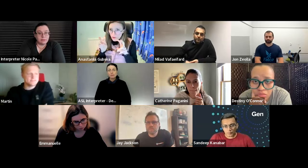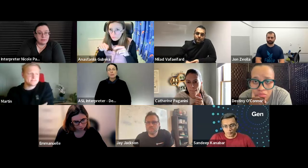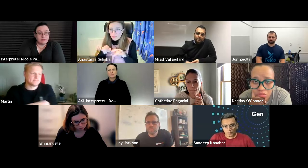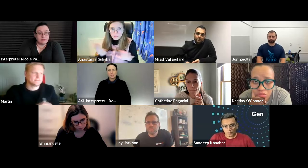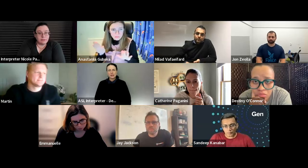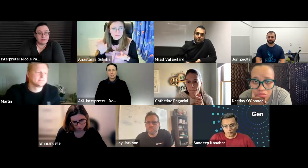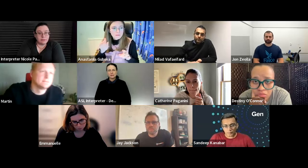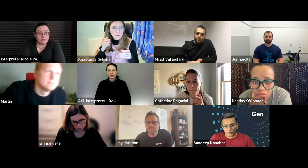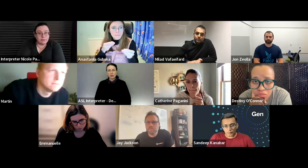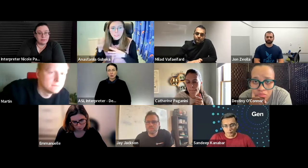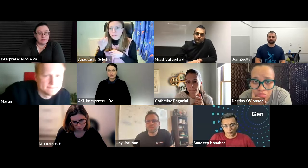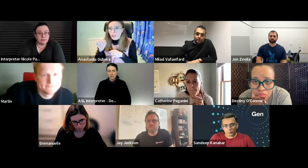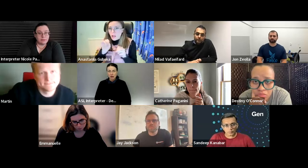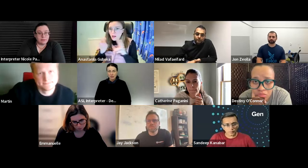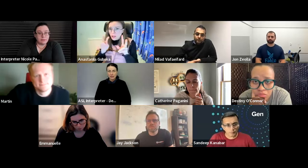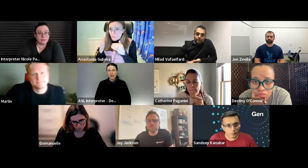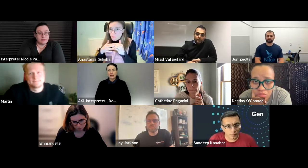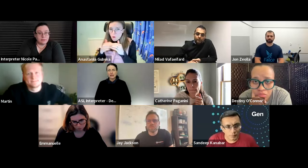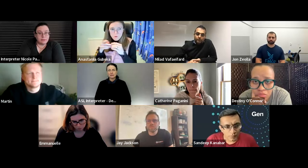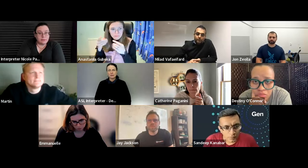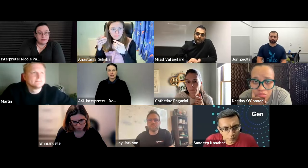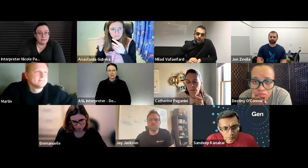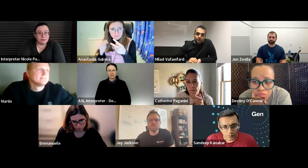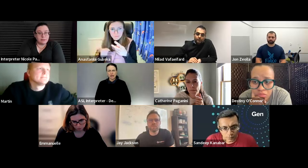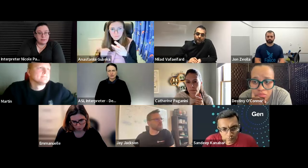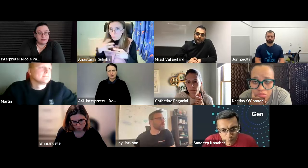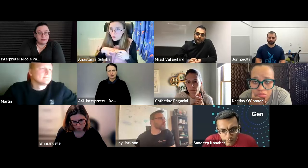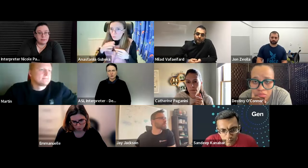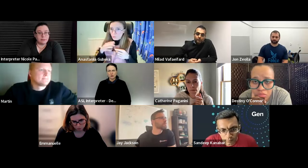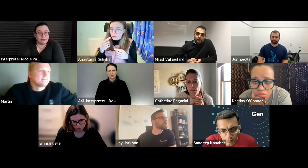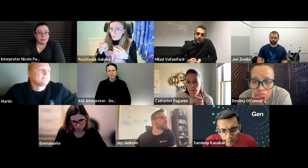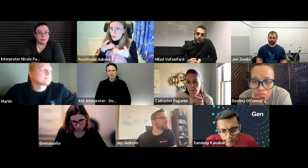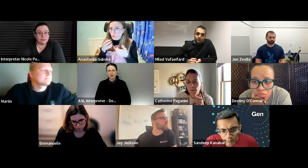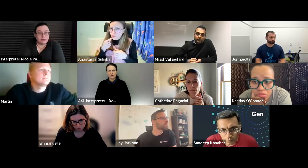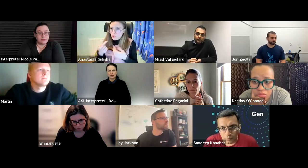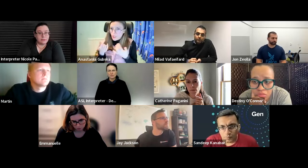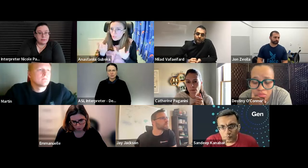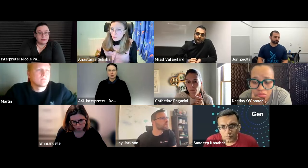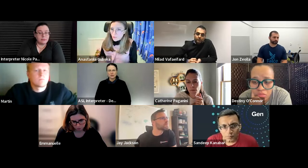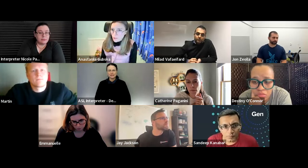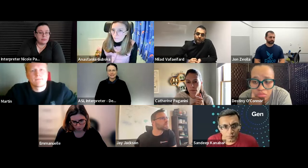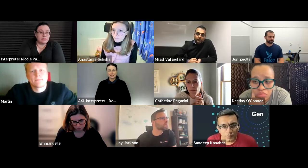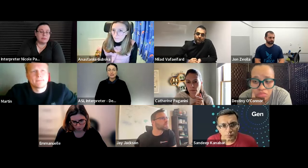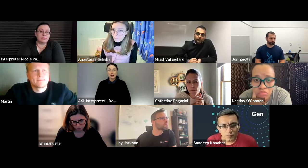and we can close this topic and pass it on to catherine for um other items that we wanted to discuss today